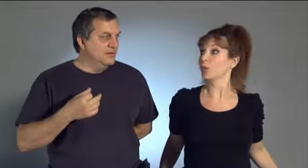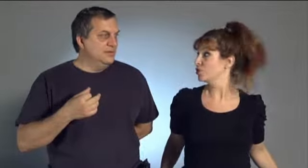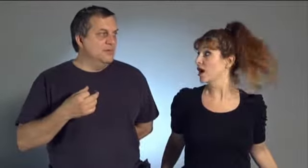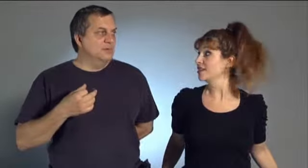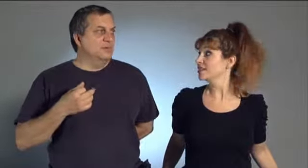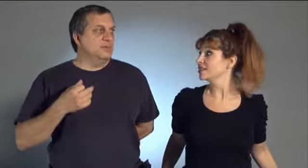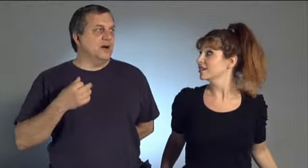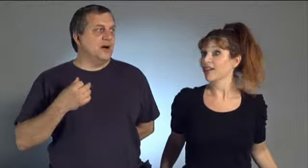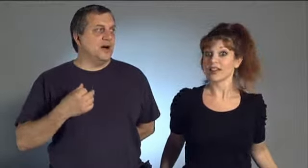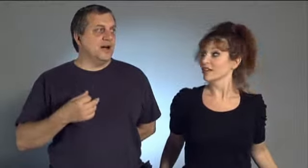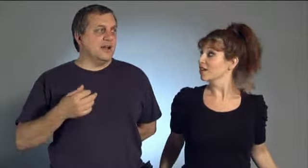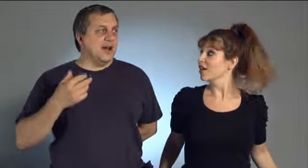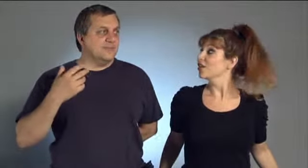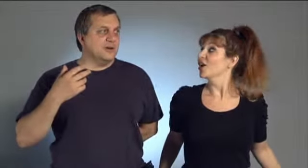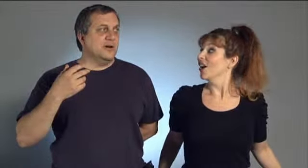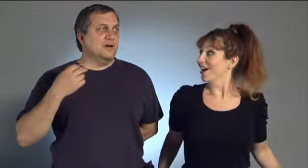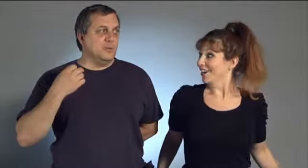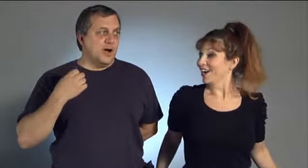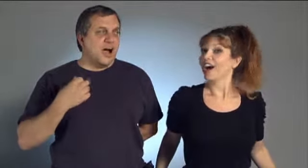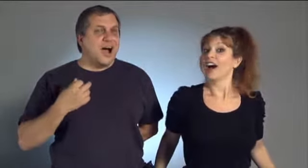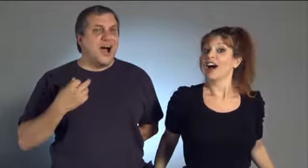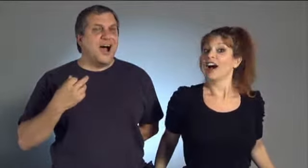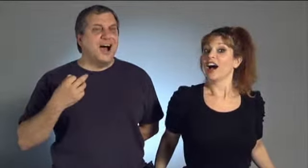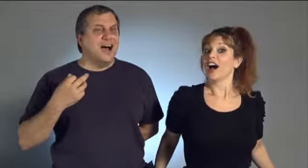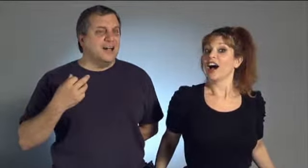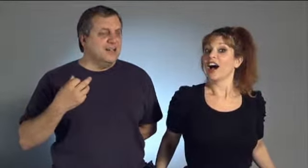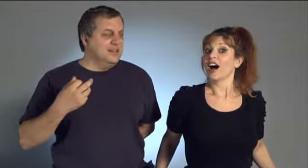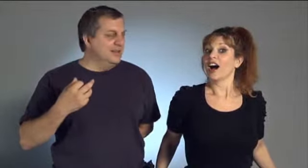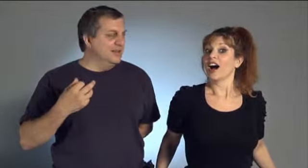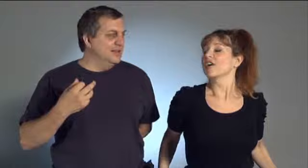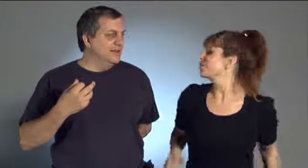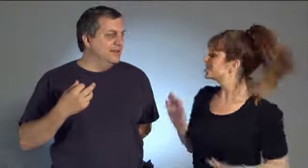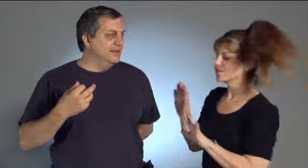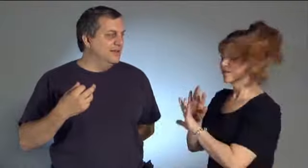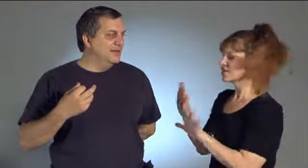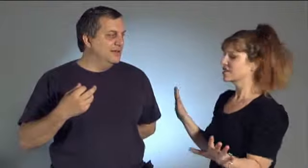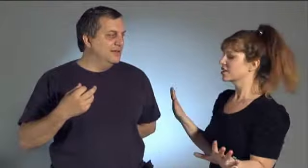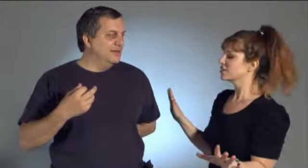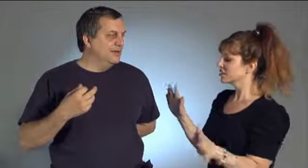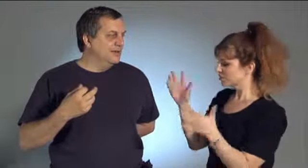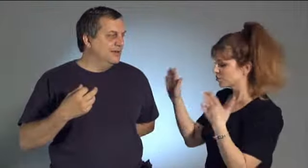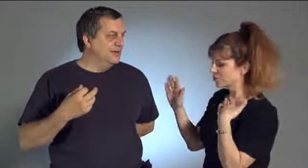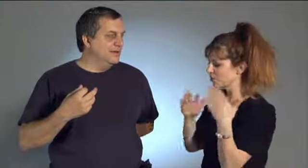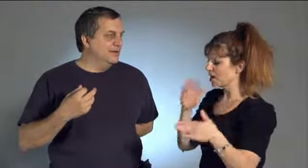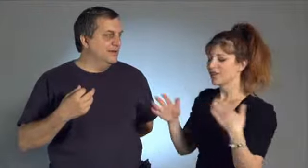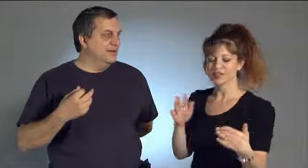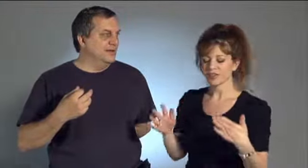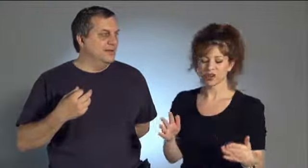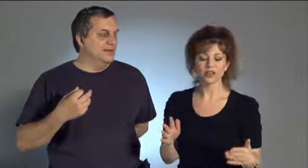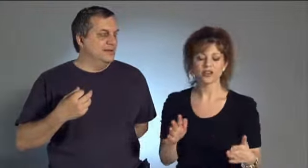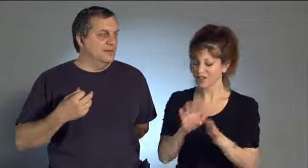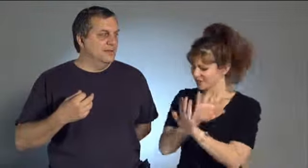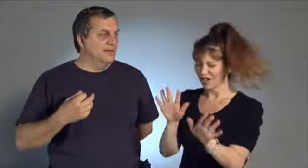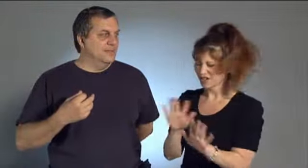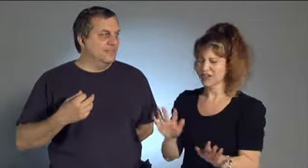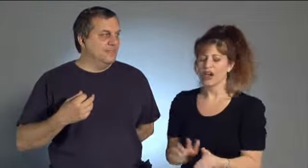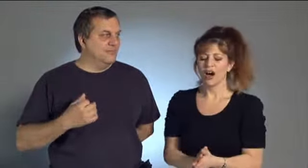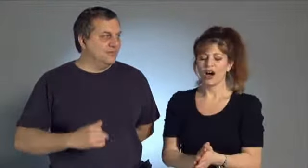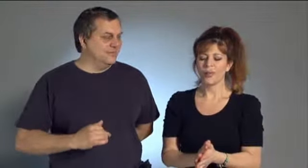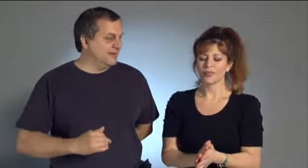open your eyes. Part of your world. Okay. That sucked. Let's move on. That's not good. That's not good. My voice is kind